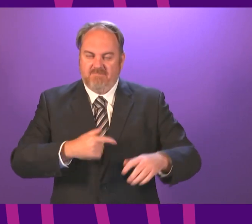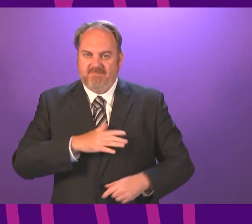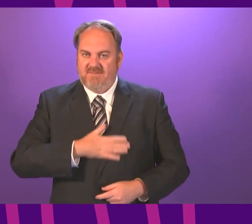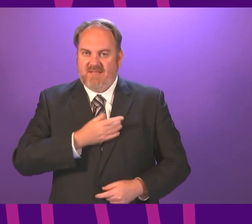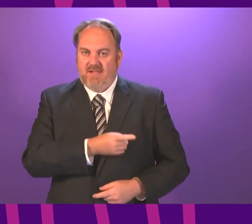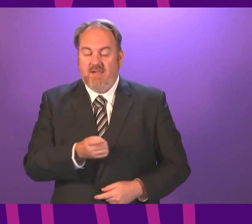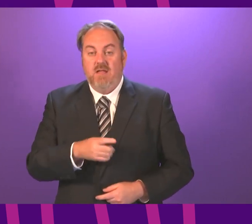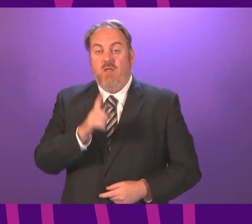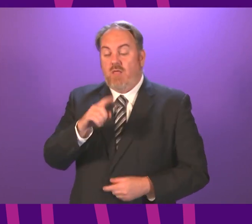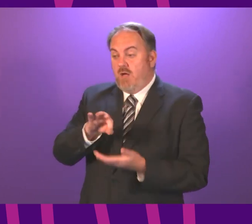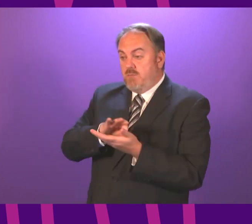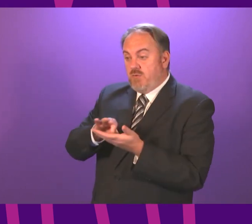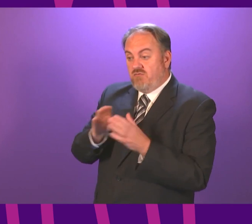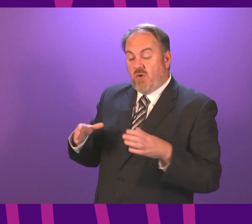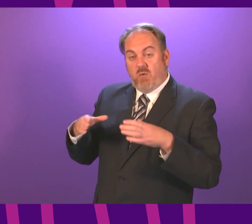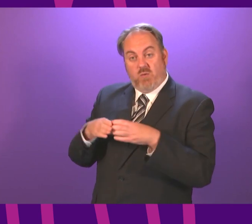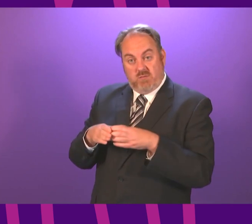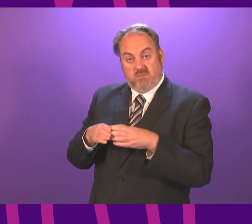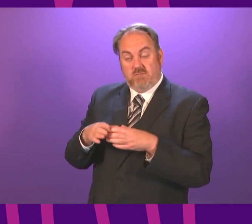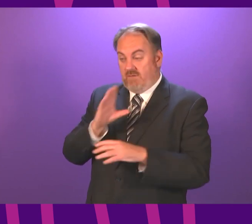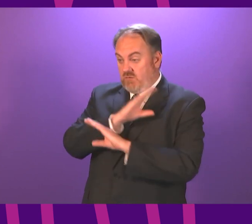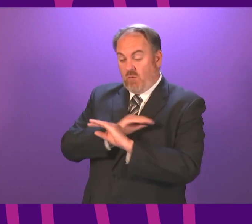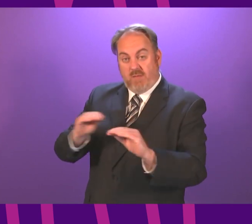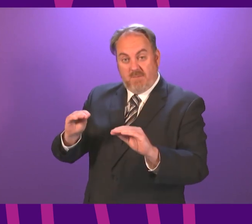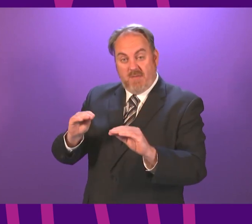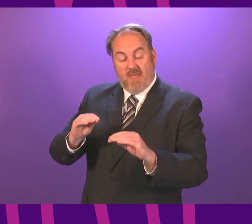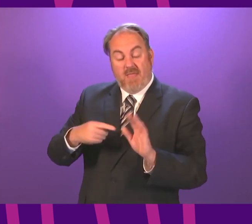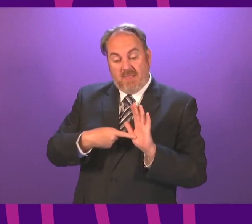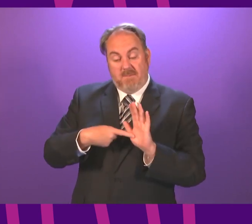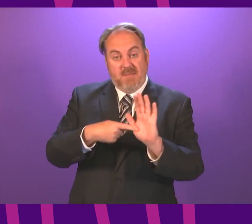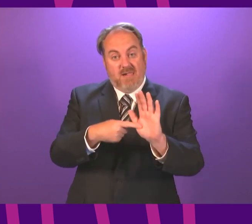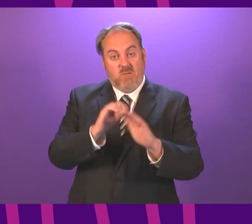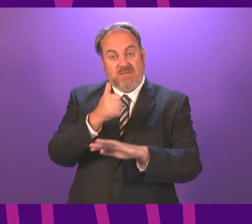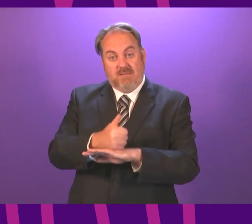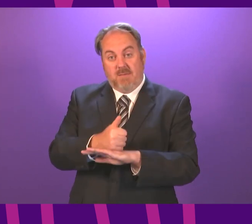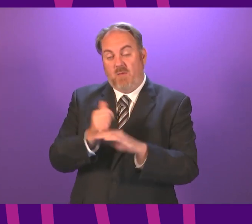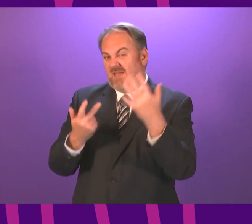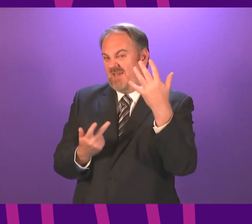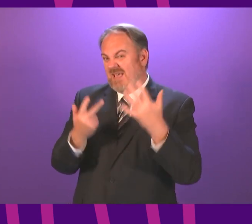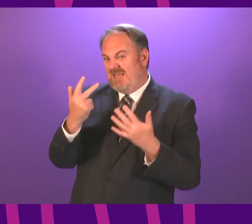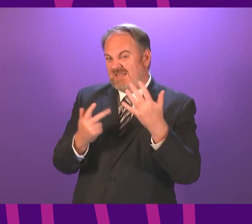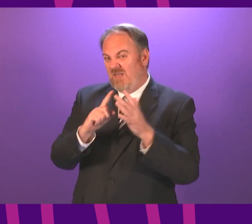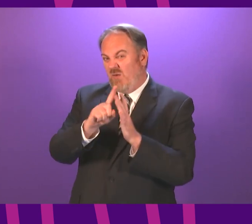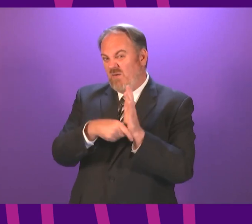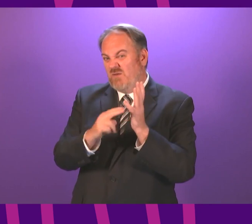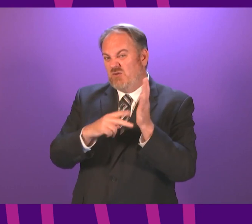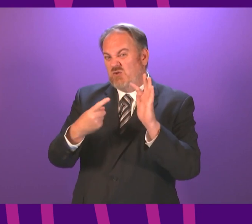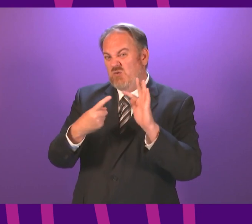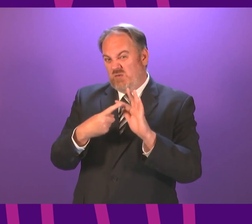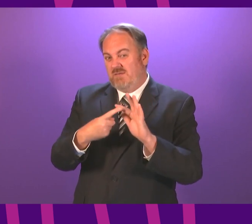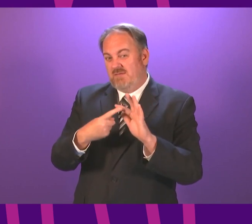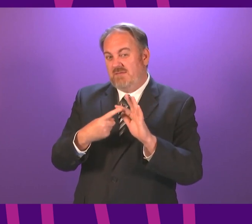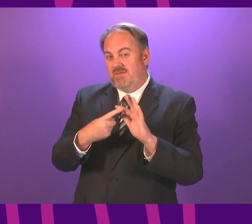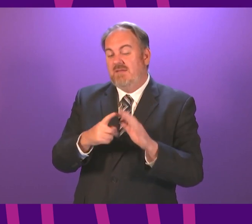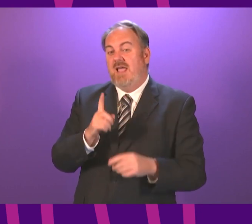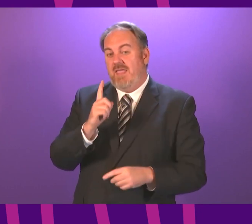Bureau, the coronavirus extension and expiry Scotland bill was introduced on 18th of June and having a stage a day from the